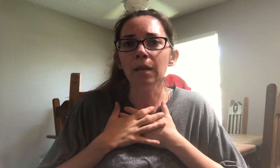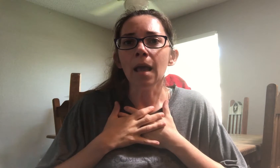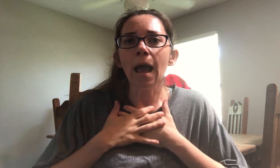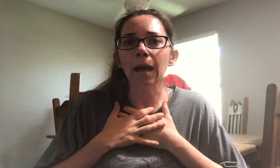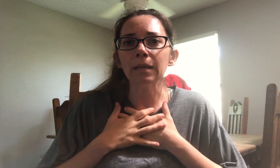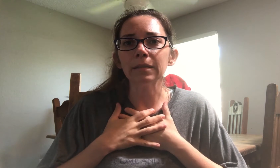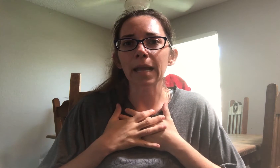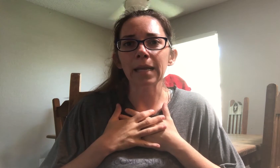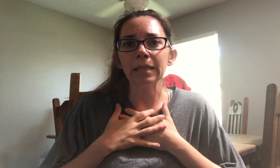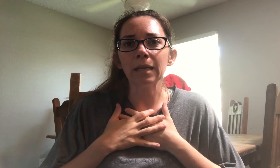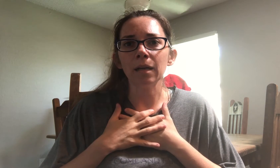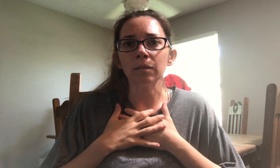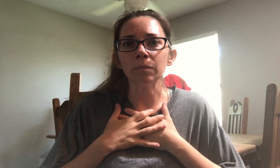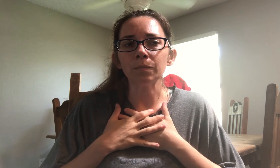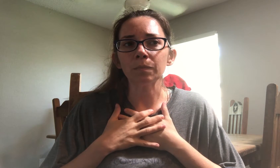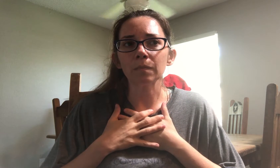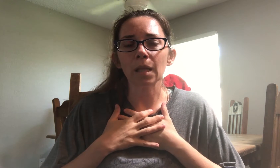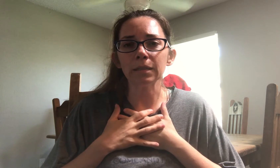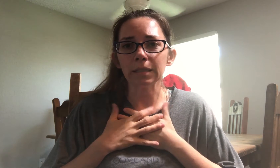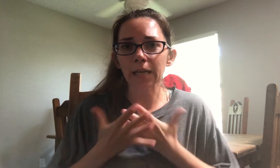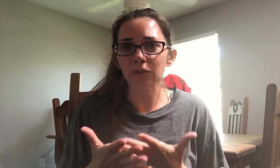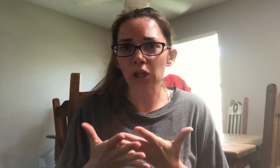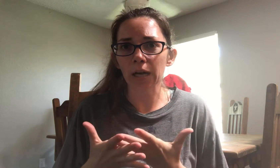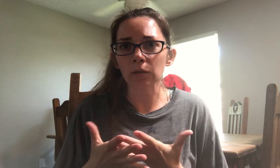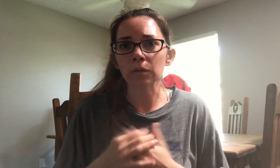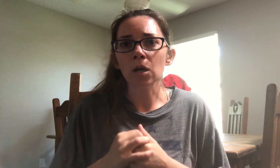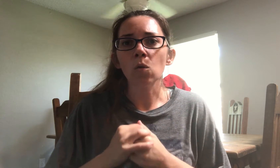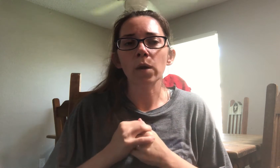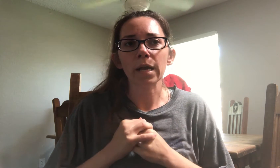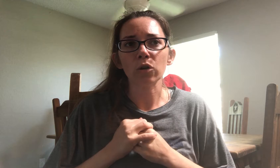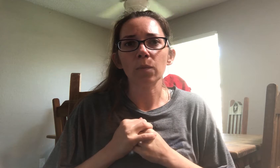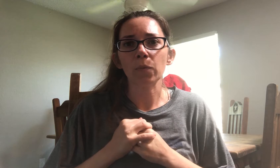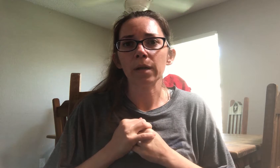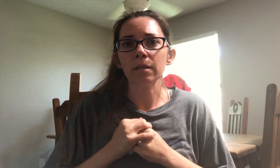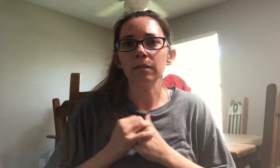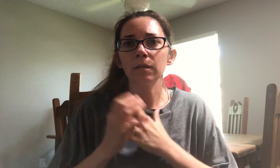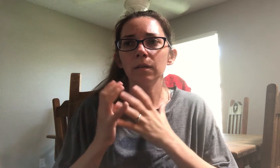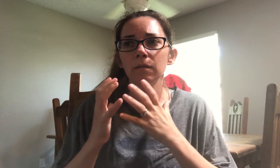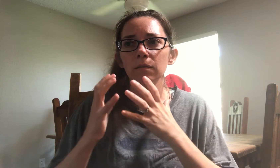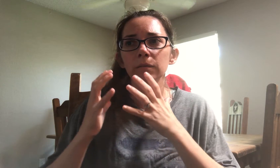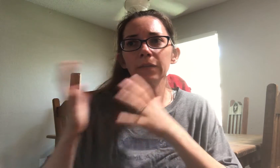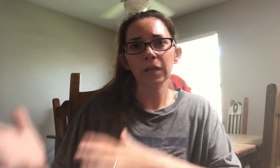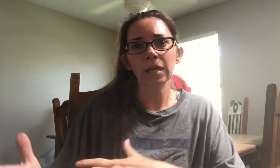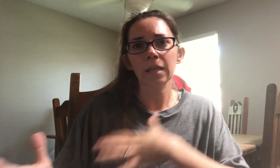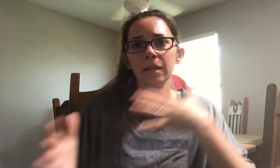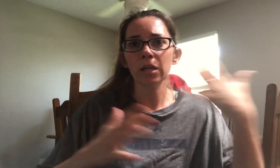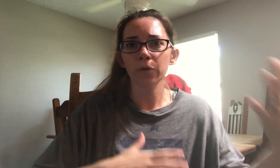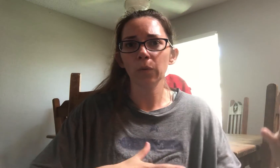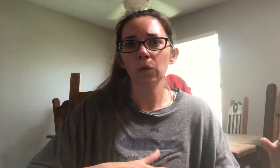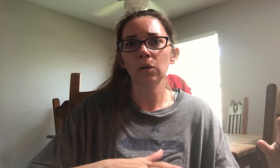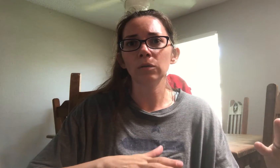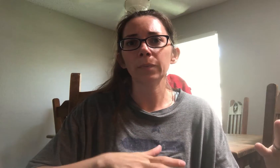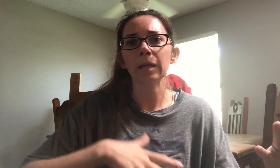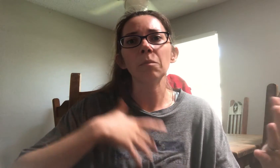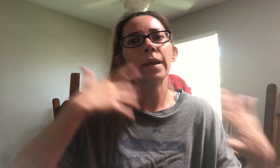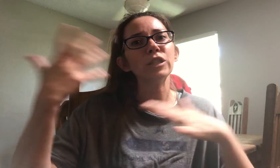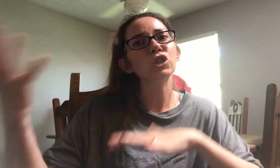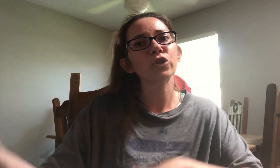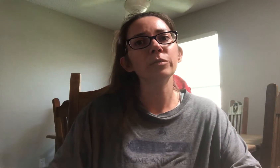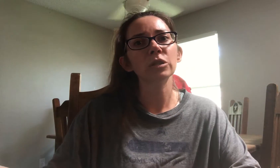as a, um, as a deaf child, what I grew up with living in the hearing world, being mainstreamed